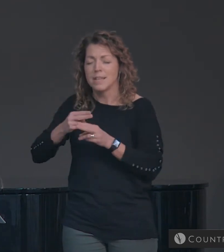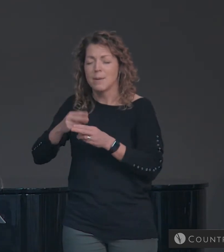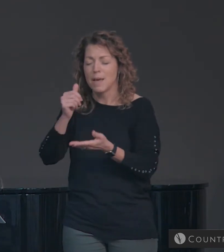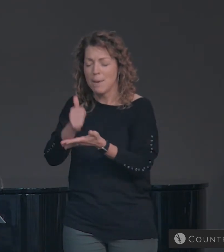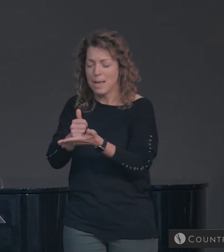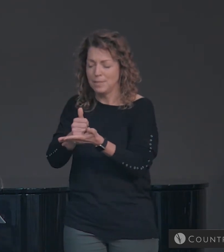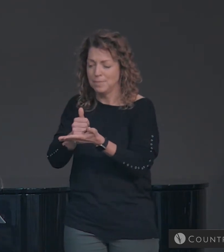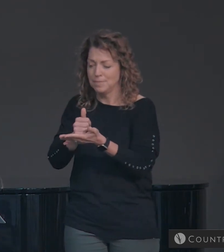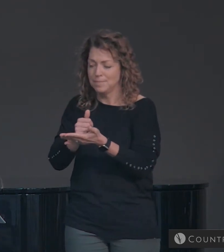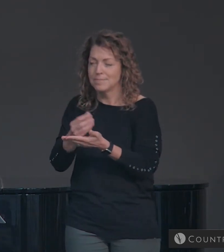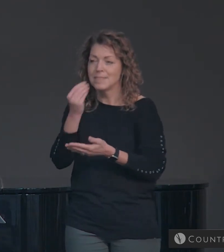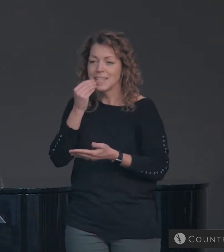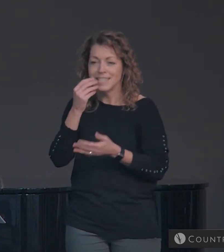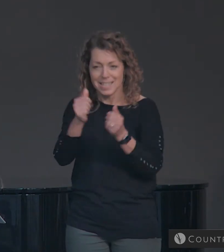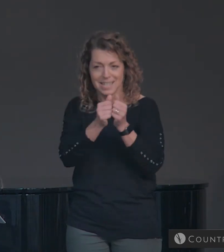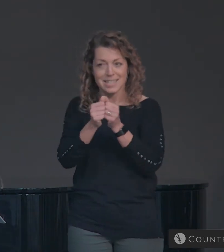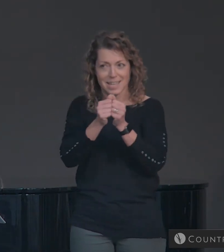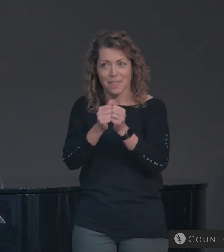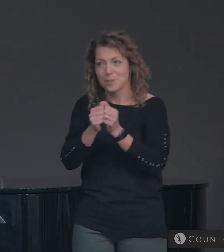Let's eat together.